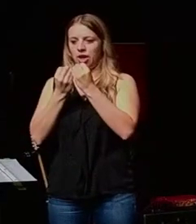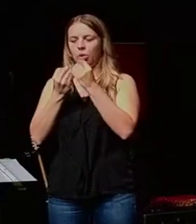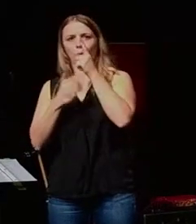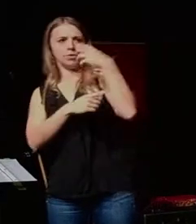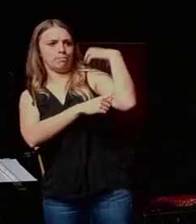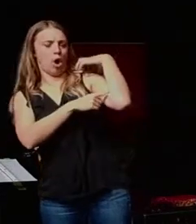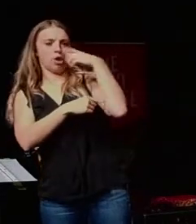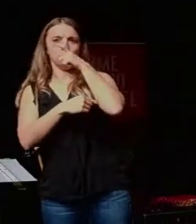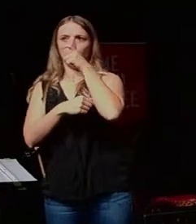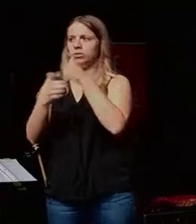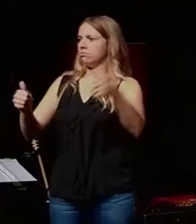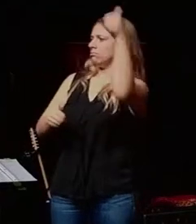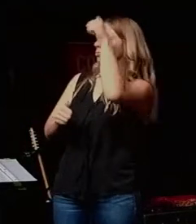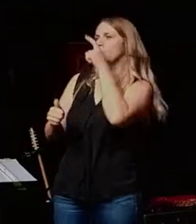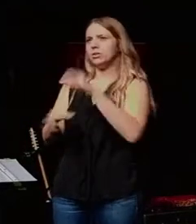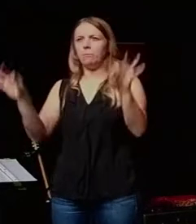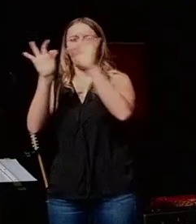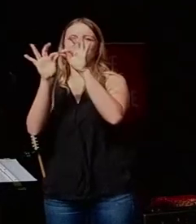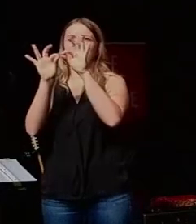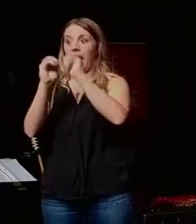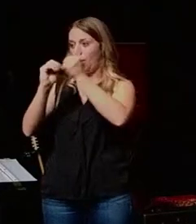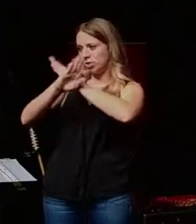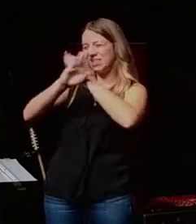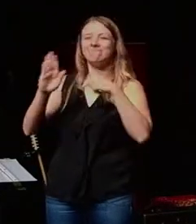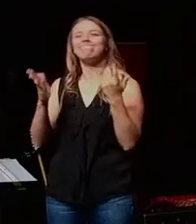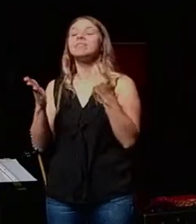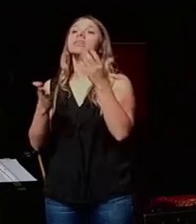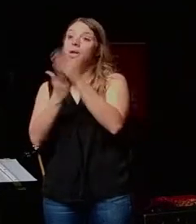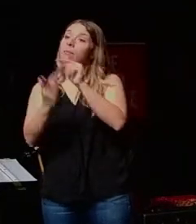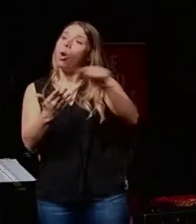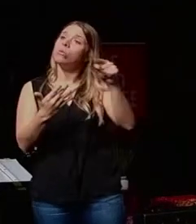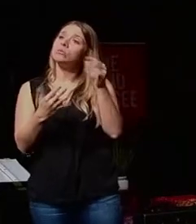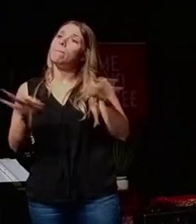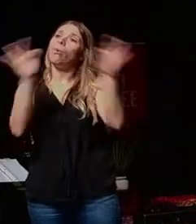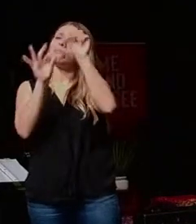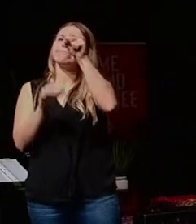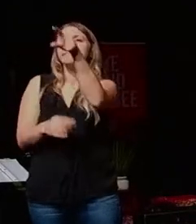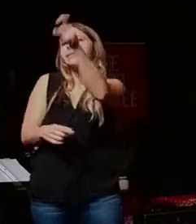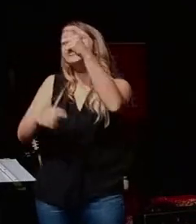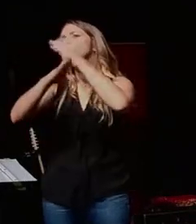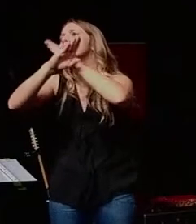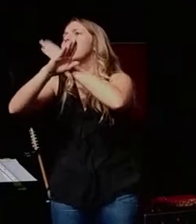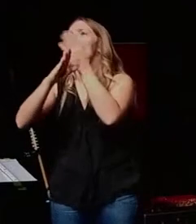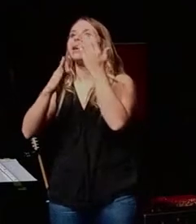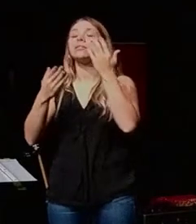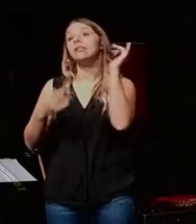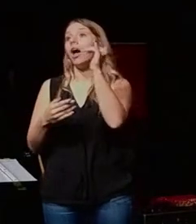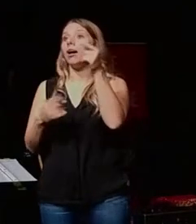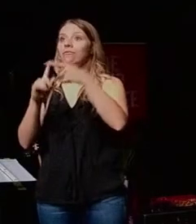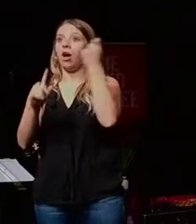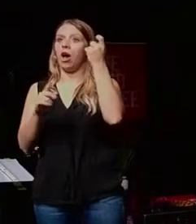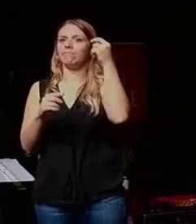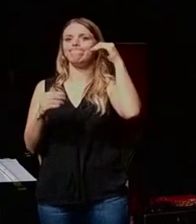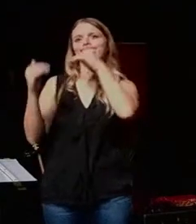important in the organization and how to protect the organization. And some of those desires are actually good desires, how to protect something from, let's say, heresy,